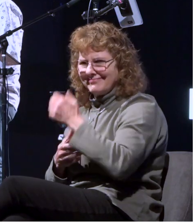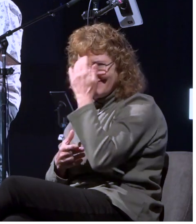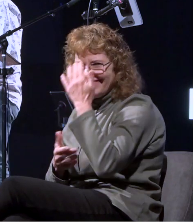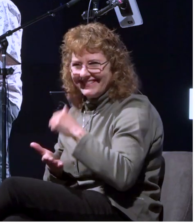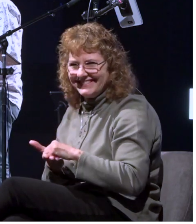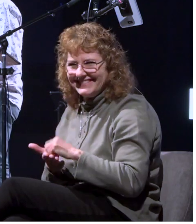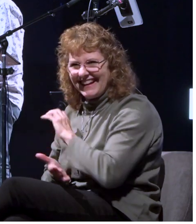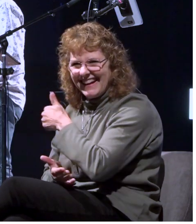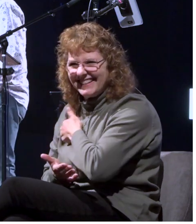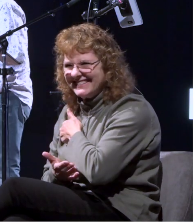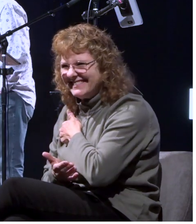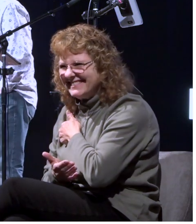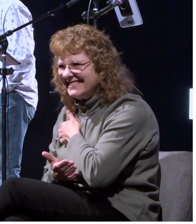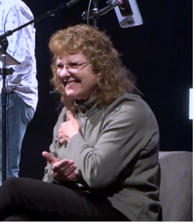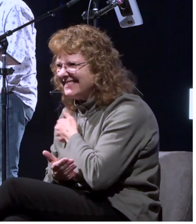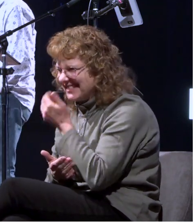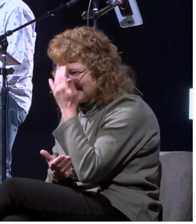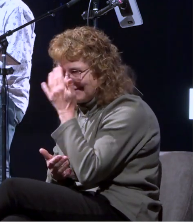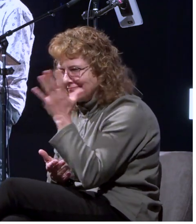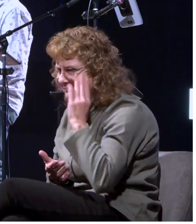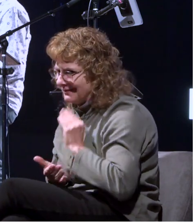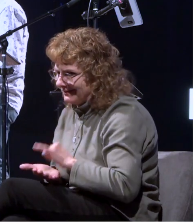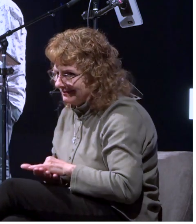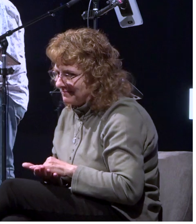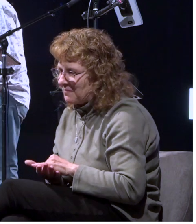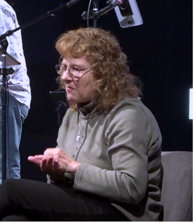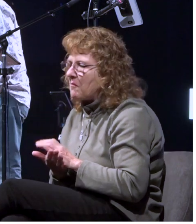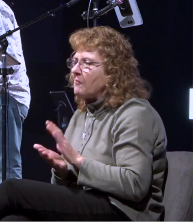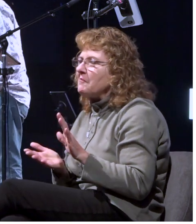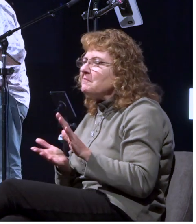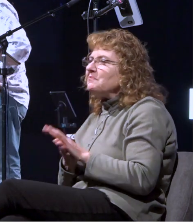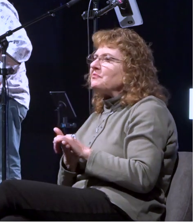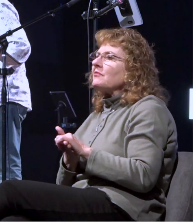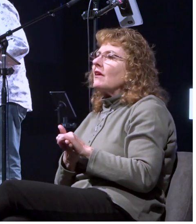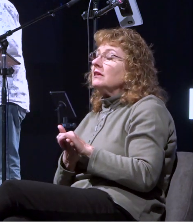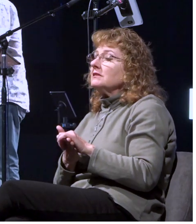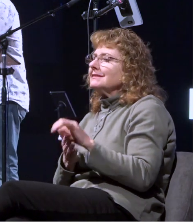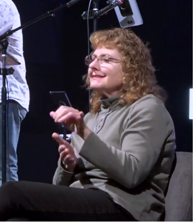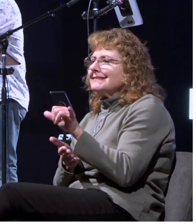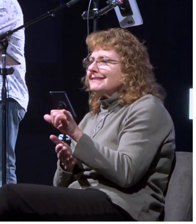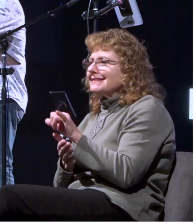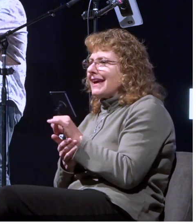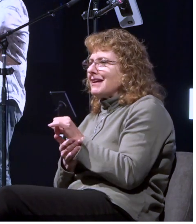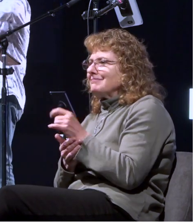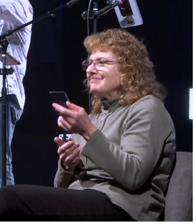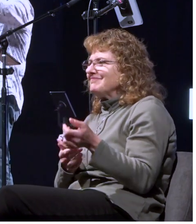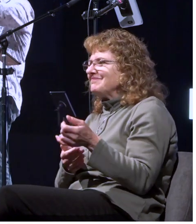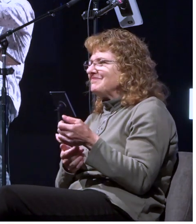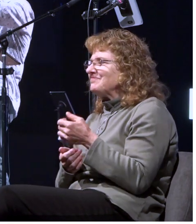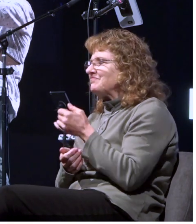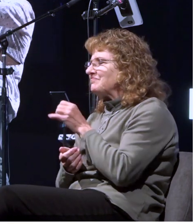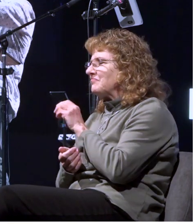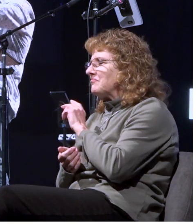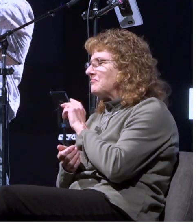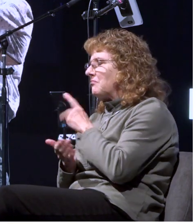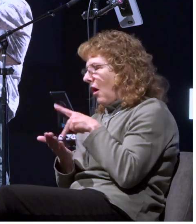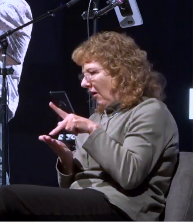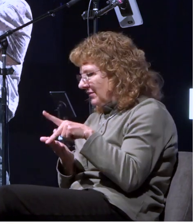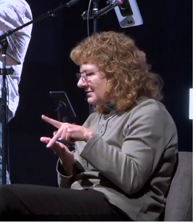that looks like right and and so you know here's here's paul clearly he has earned the respect of this